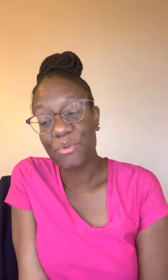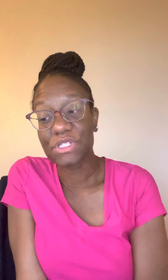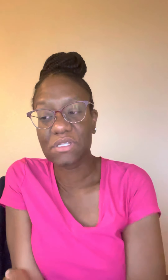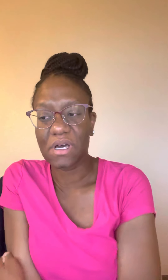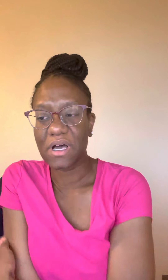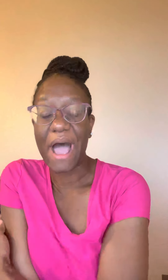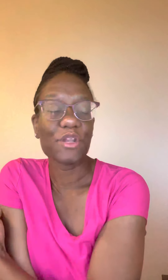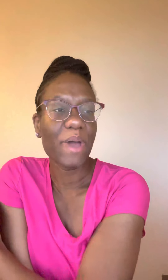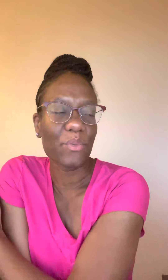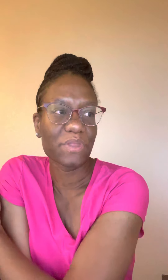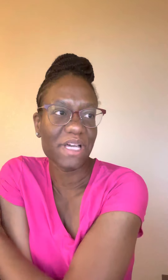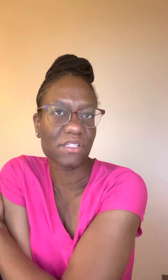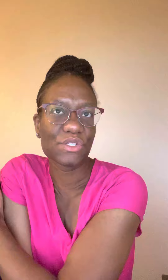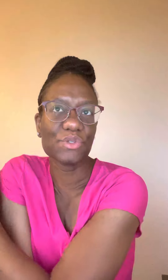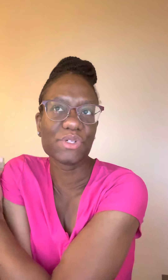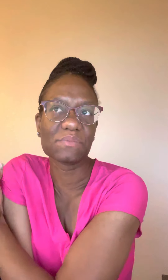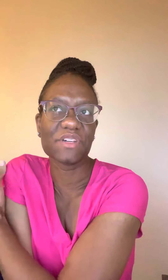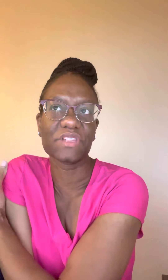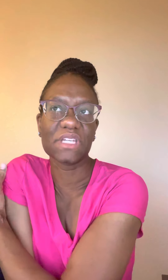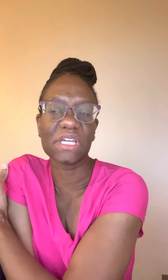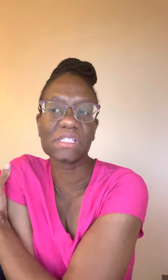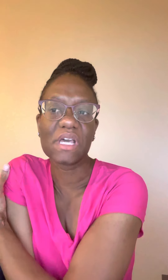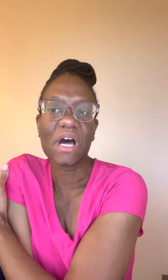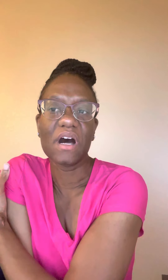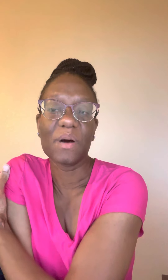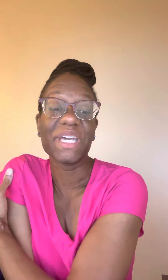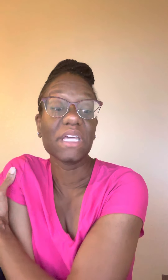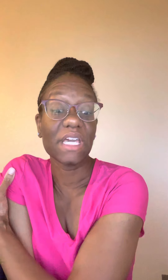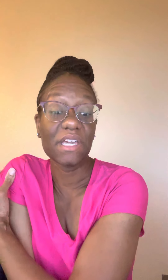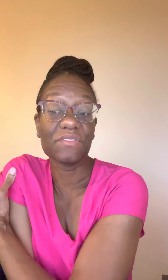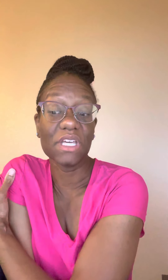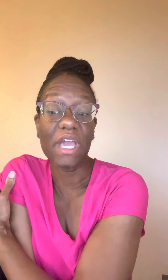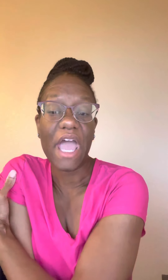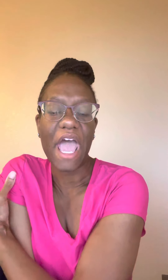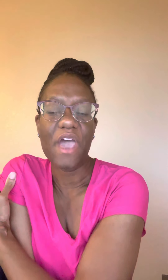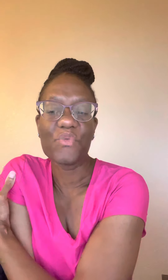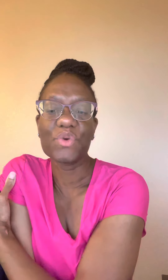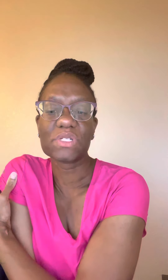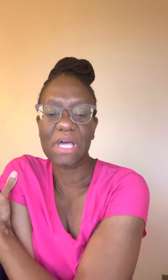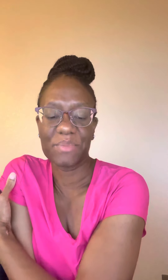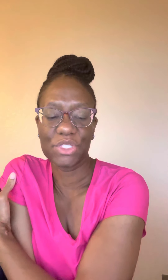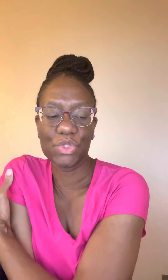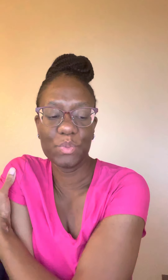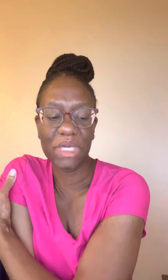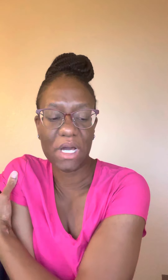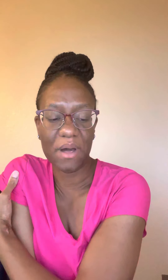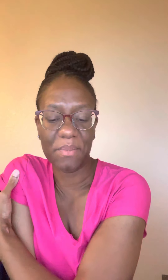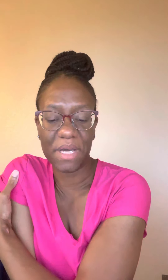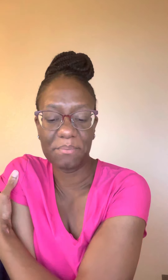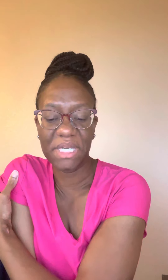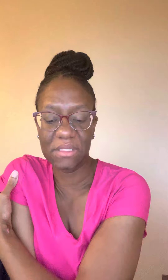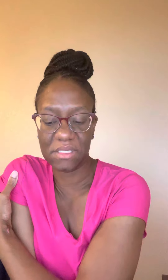was out and about with my sister doing some different things in the evening, and we were stopping to pick up a pizza